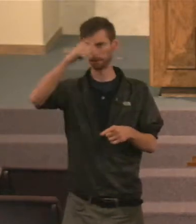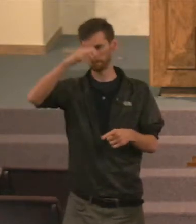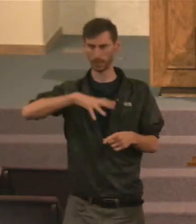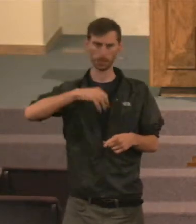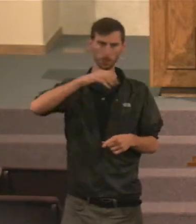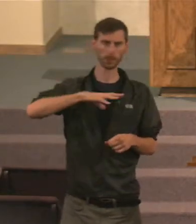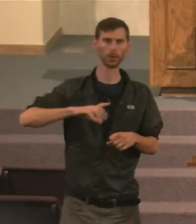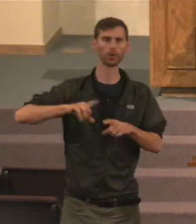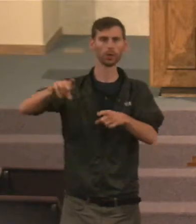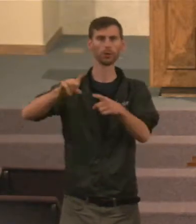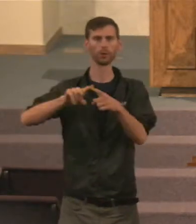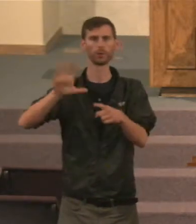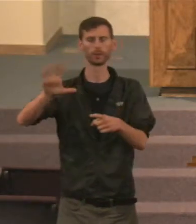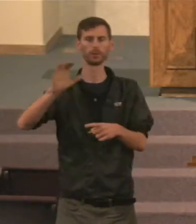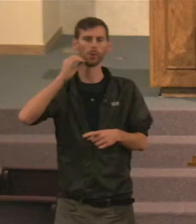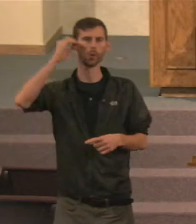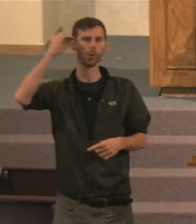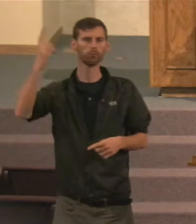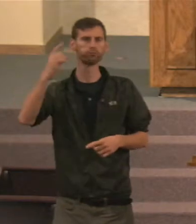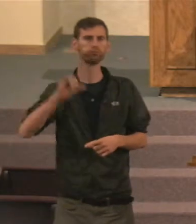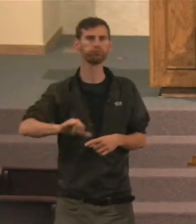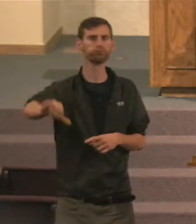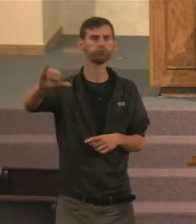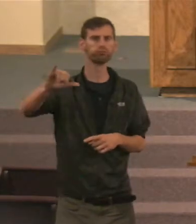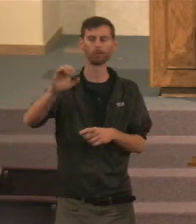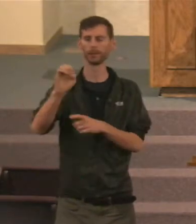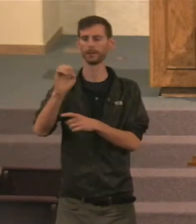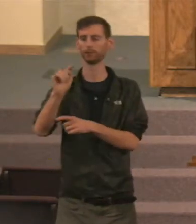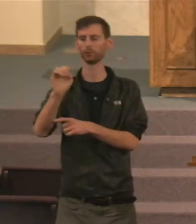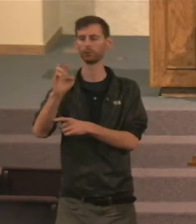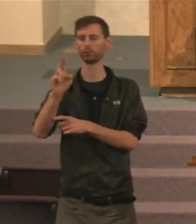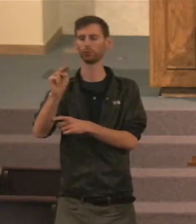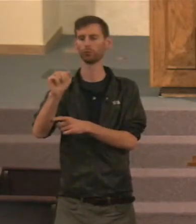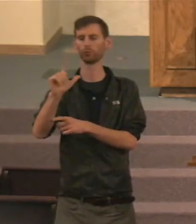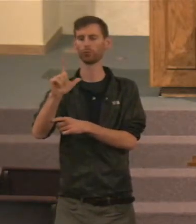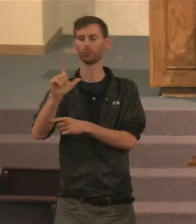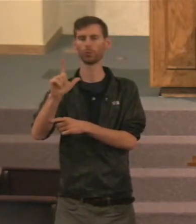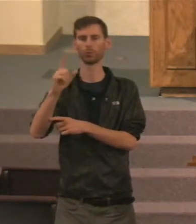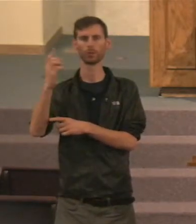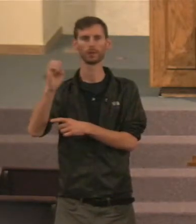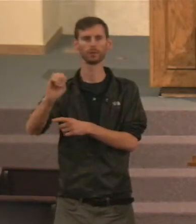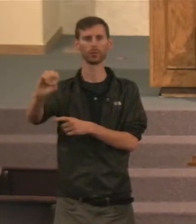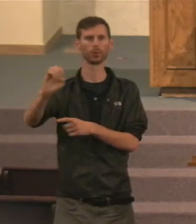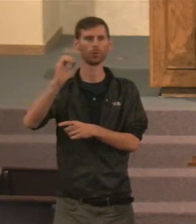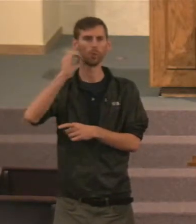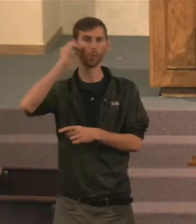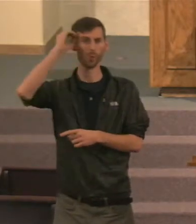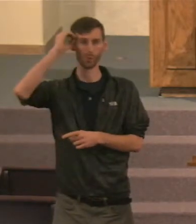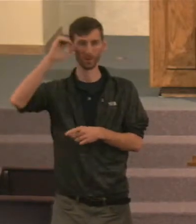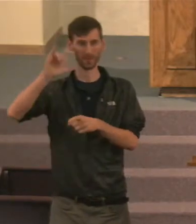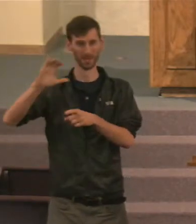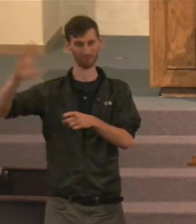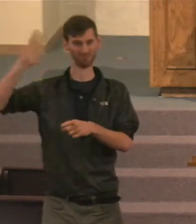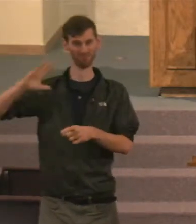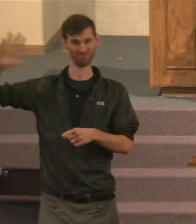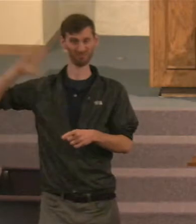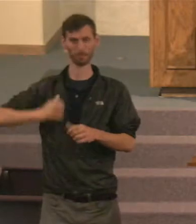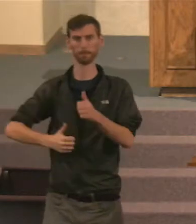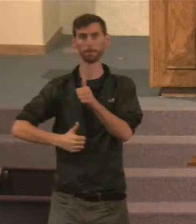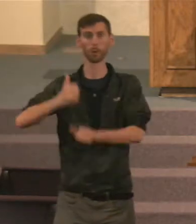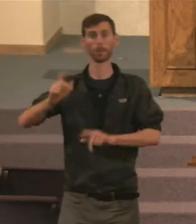would have been understood by most of the people back then, at that age, would be the grave, the she-o.